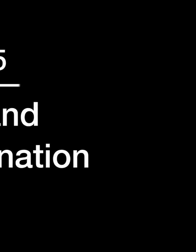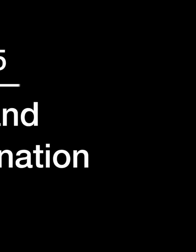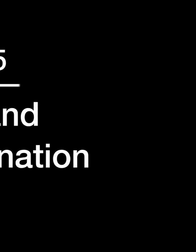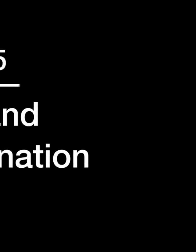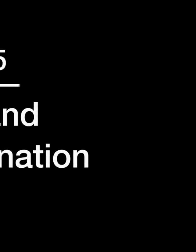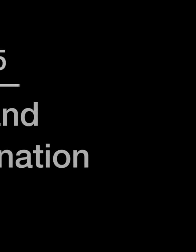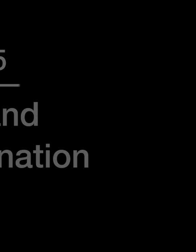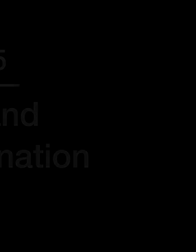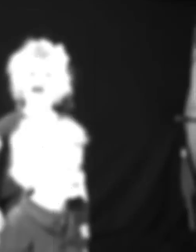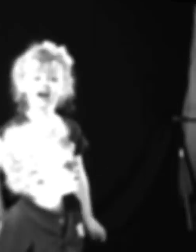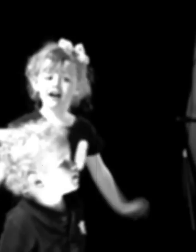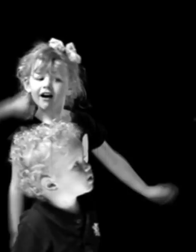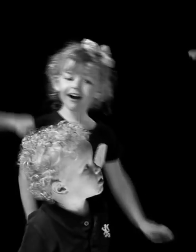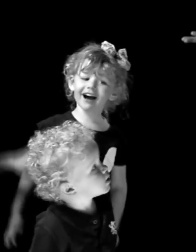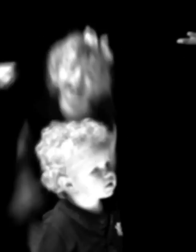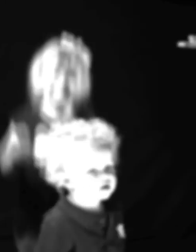-Discrimination